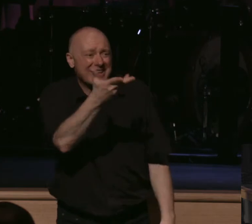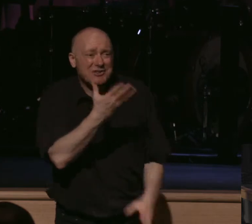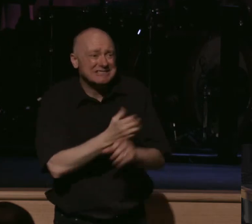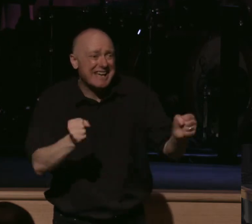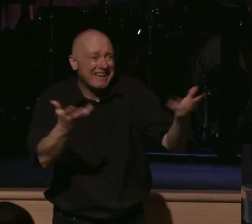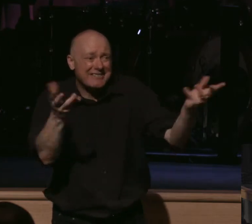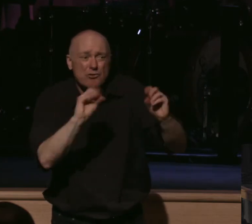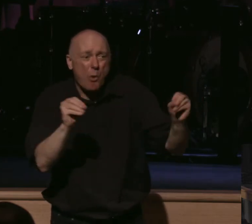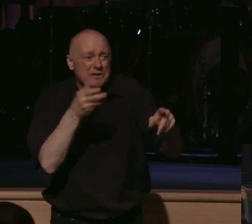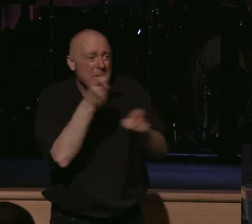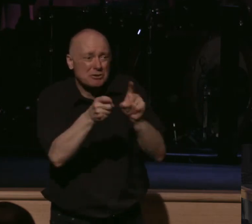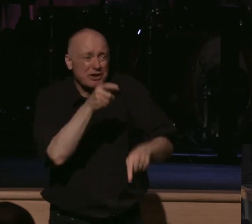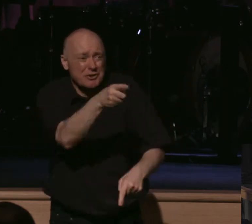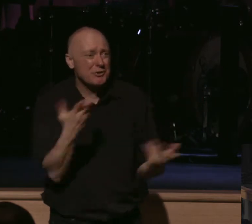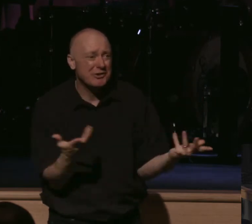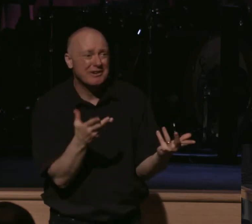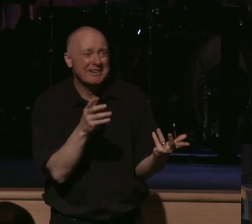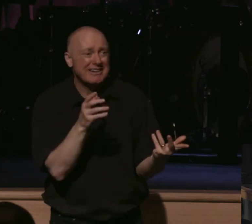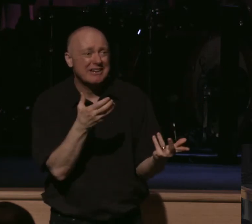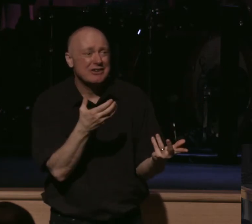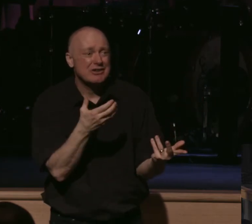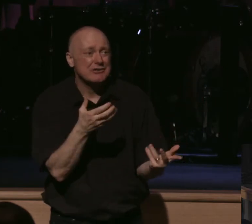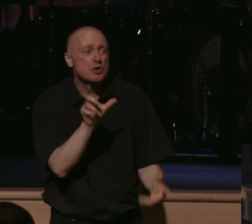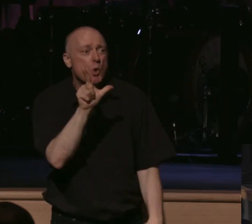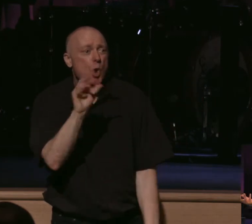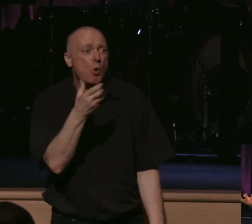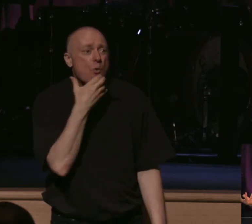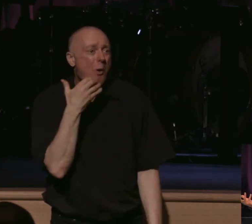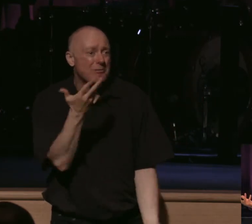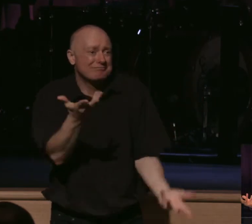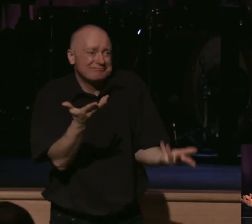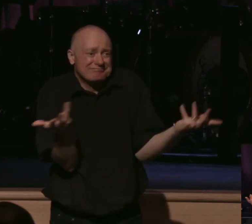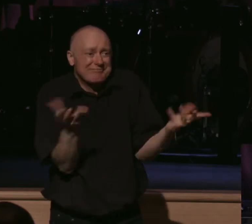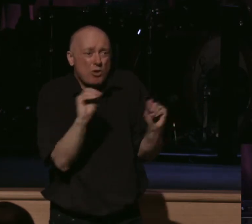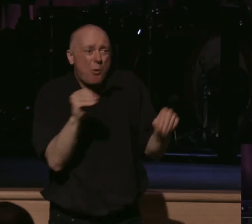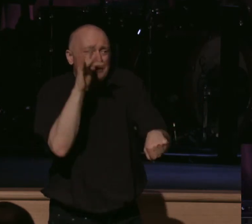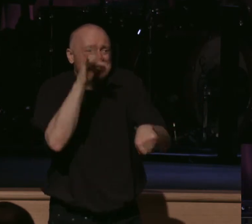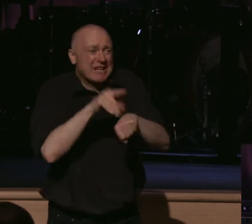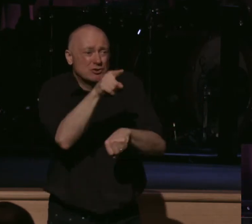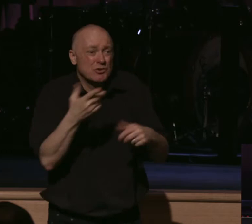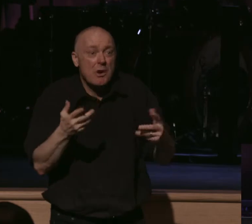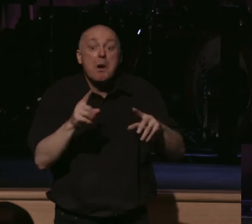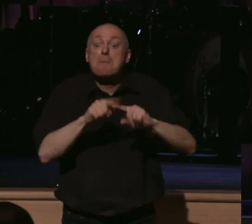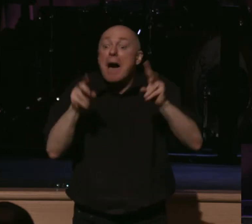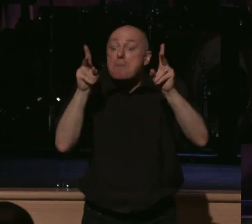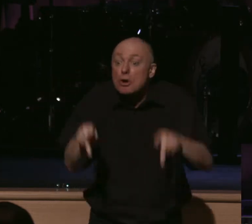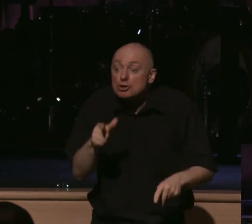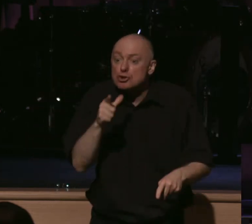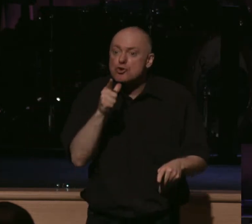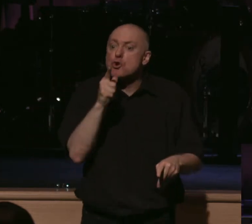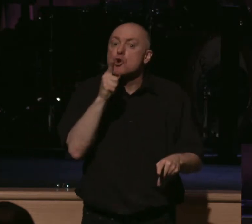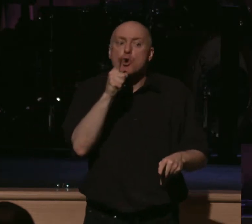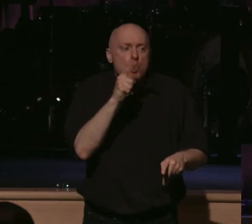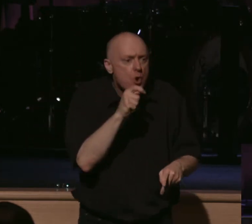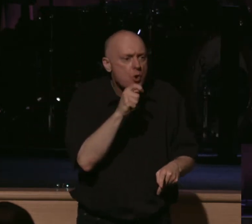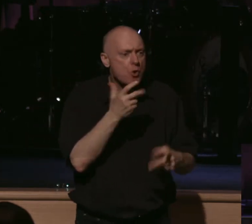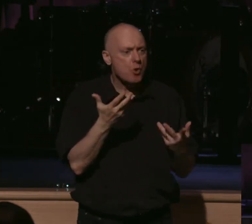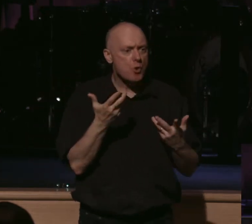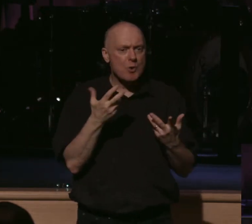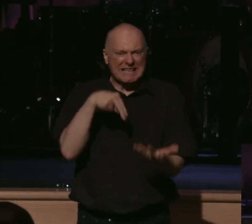safe. No one's going to touch you because there's nothing happening in your life. But for the person who's actually going to stand